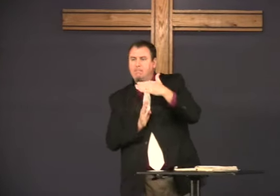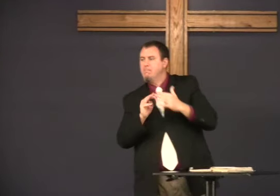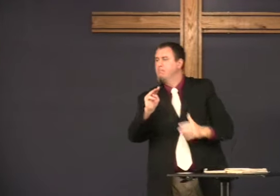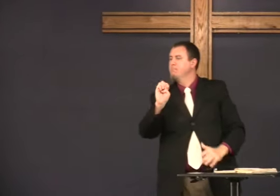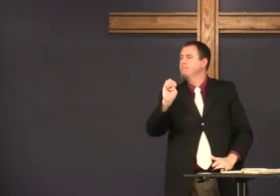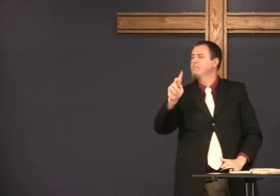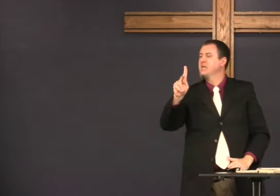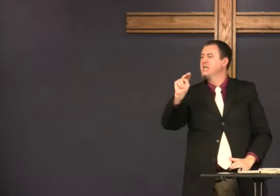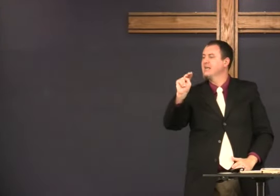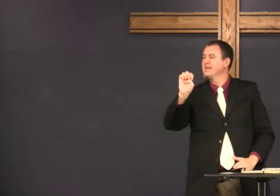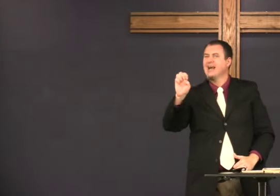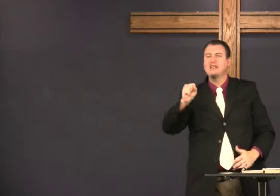Meekness.